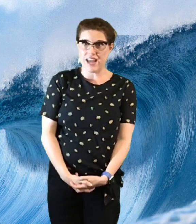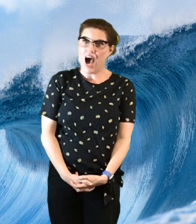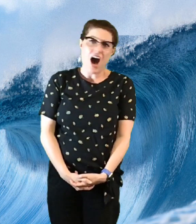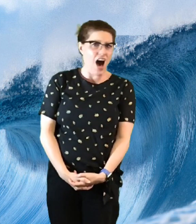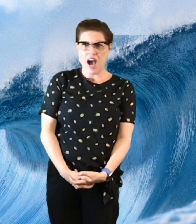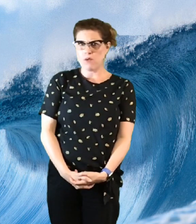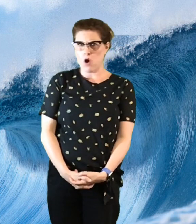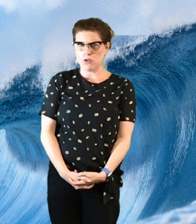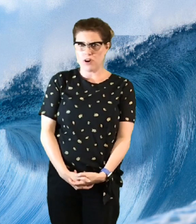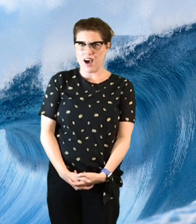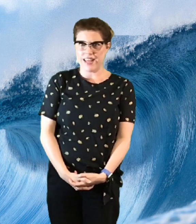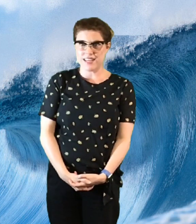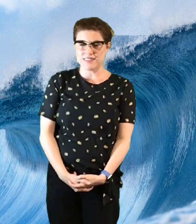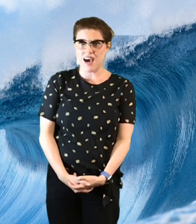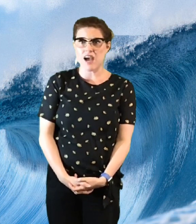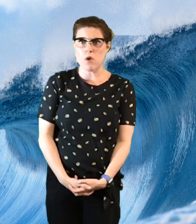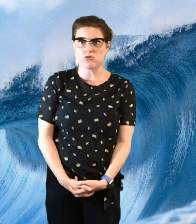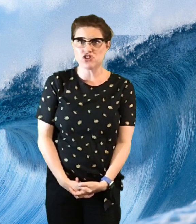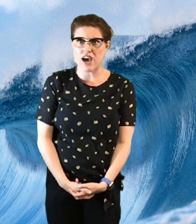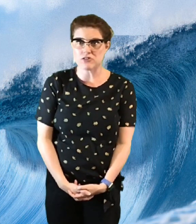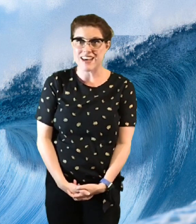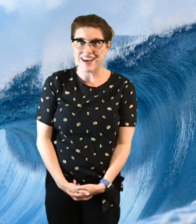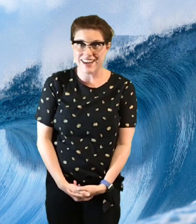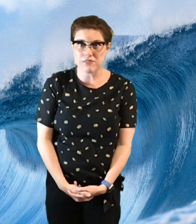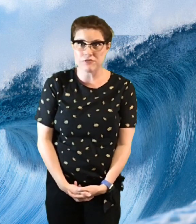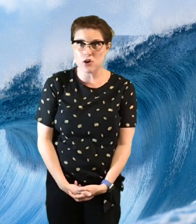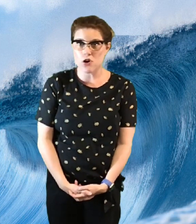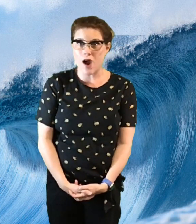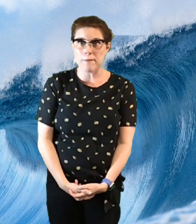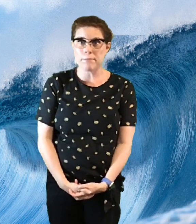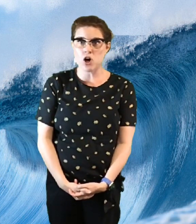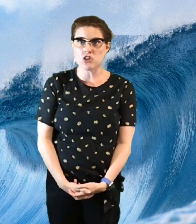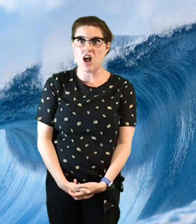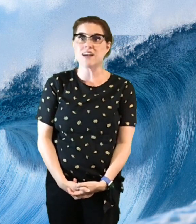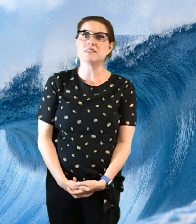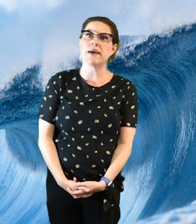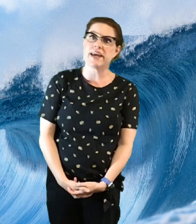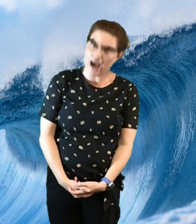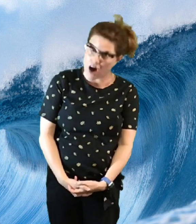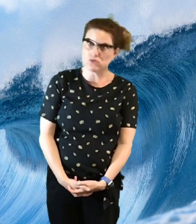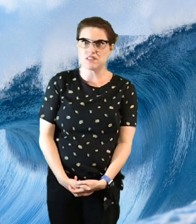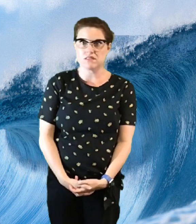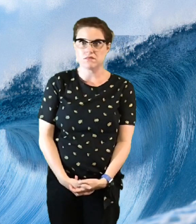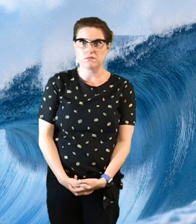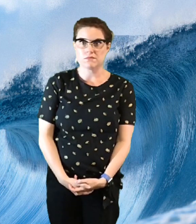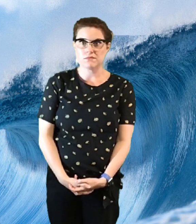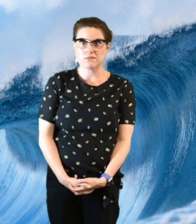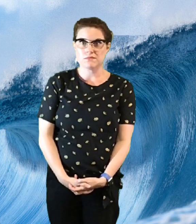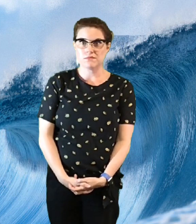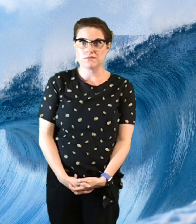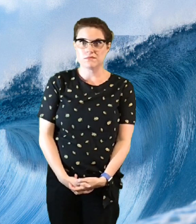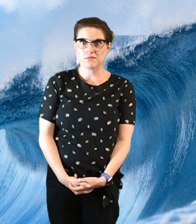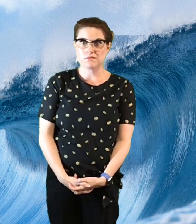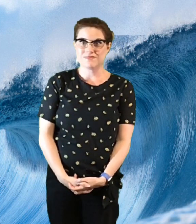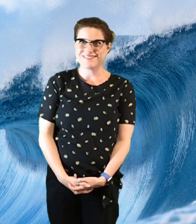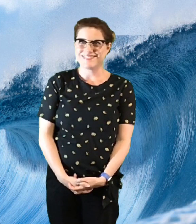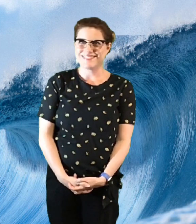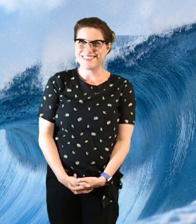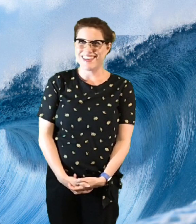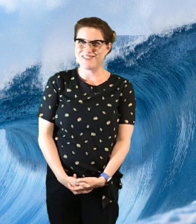I won't cry and I won't shout if your apple knocks me out if